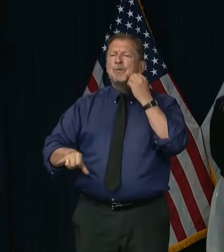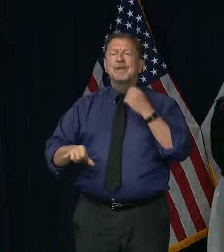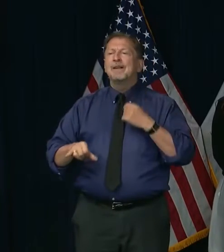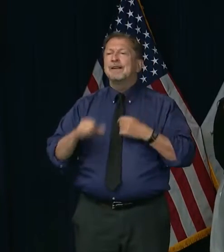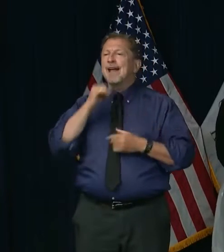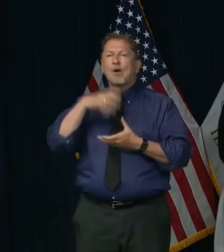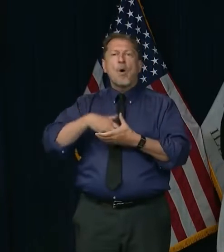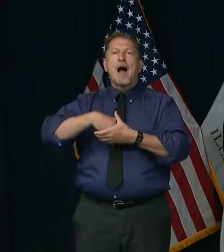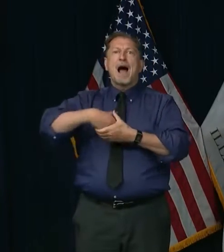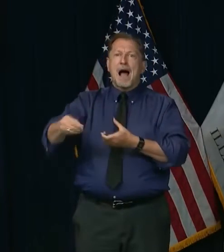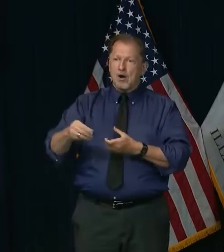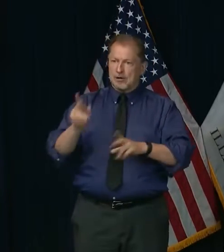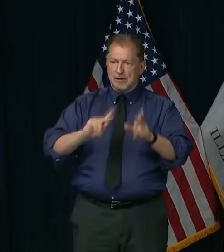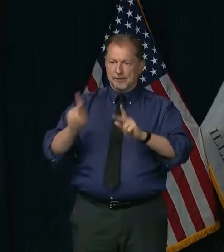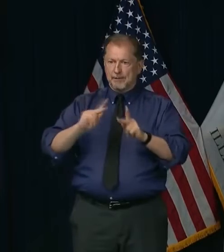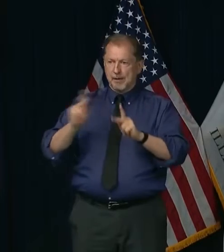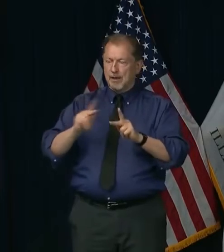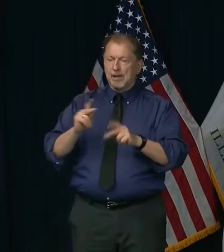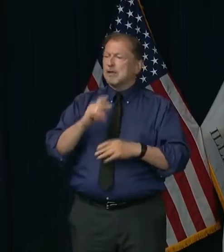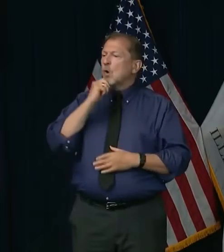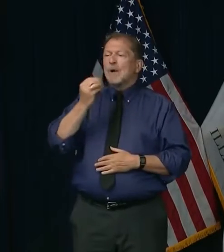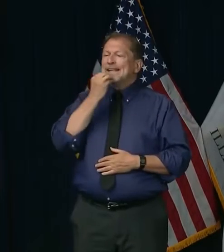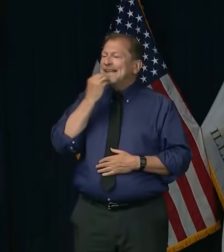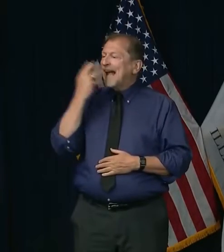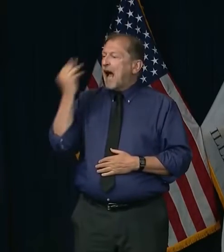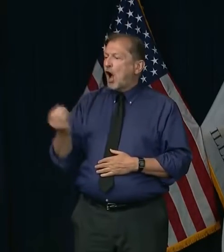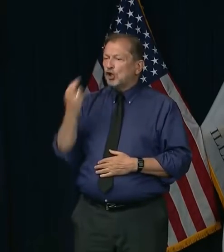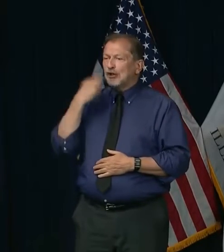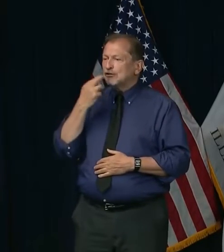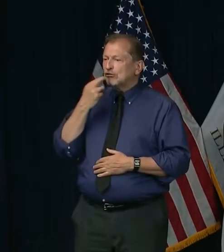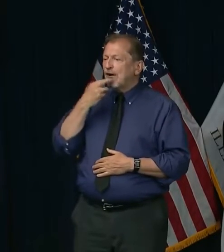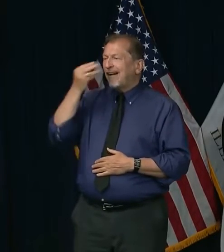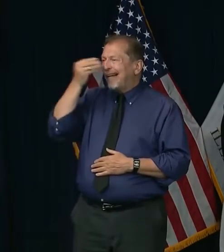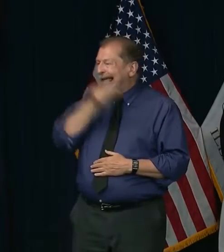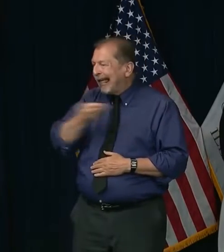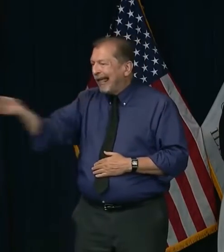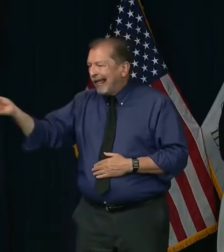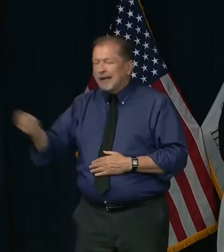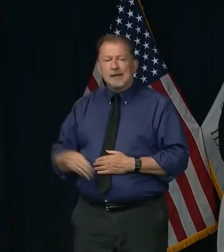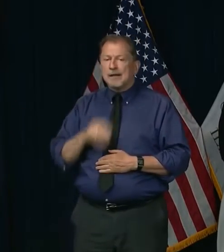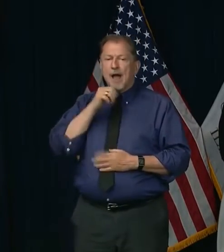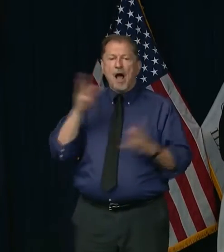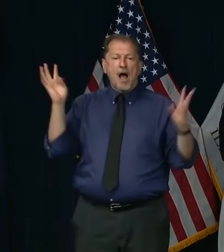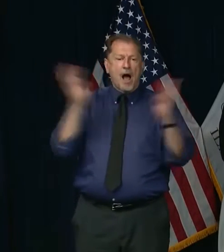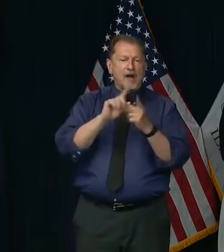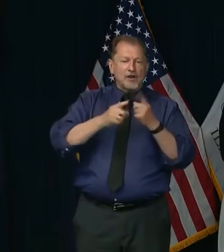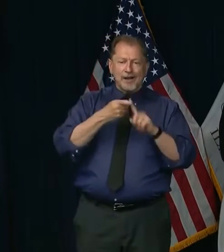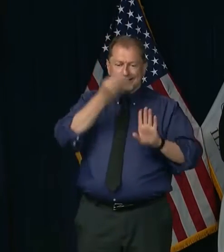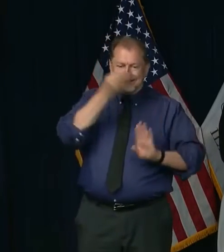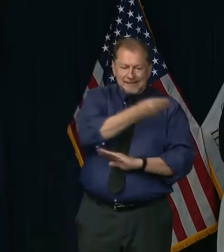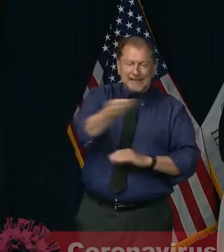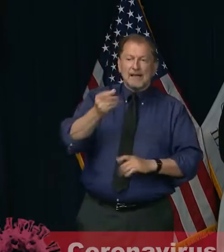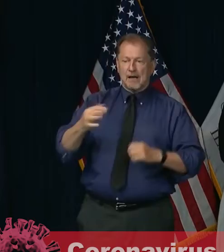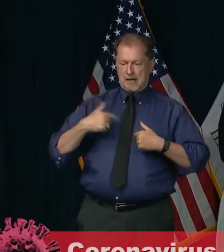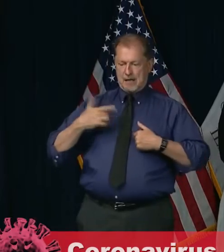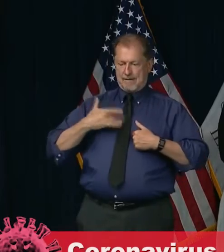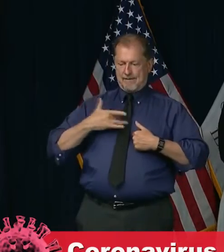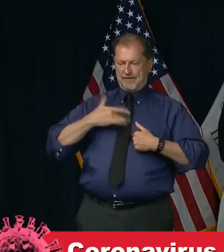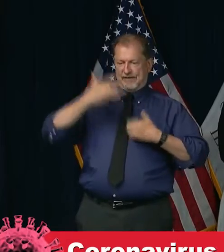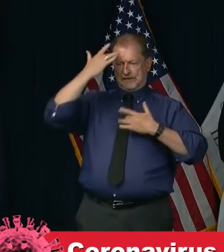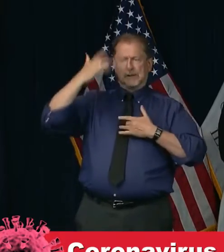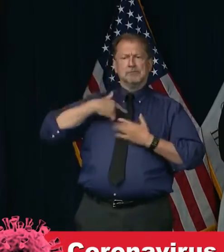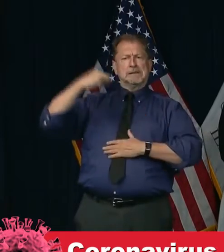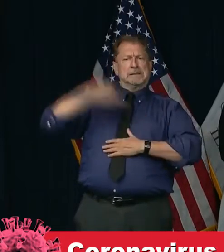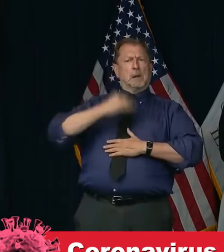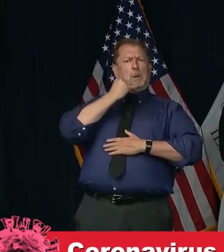dine in a public place. Please don't gather with your friends. Let's take care of our fellow Illinoisans. Let's be